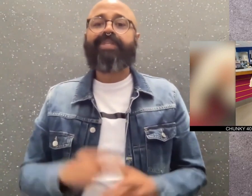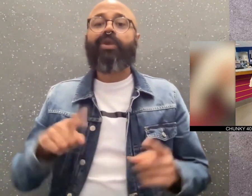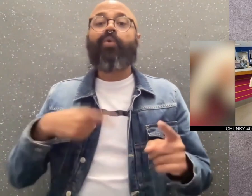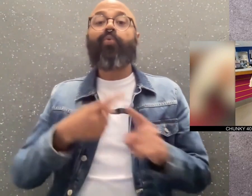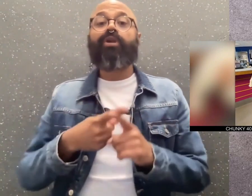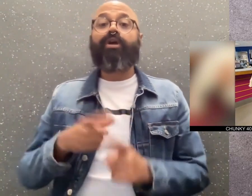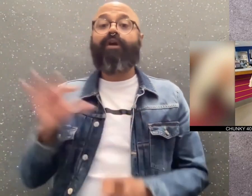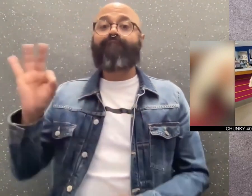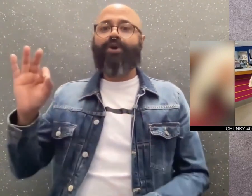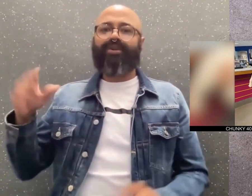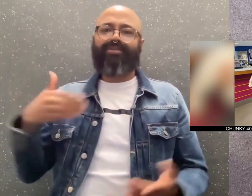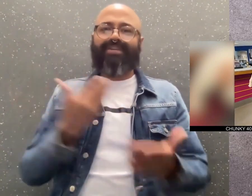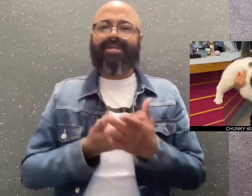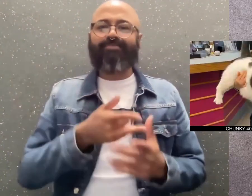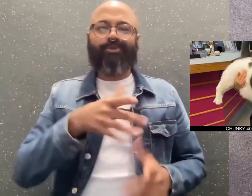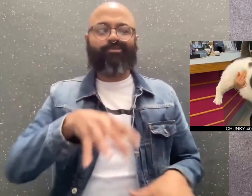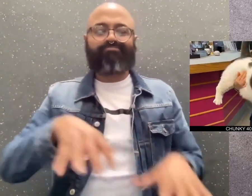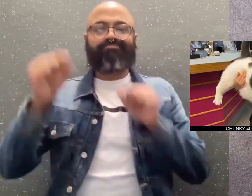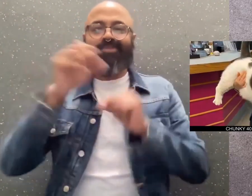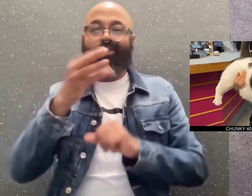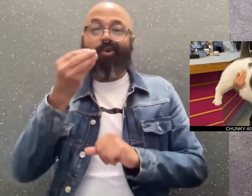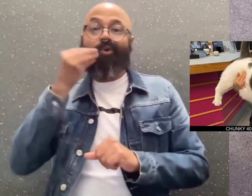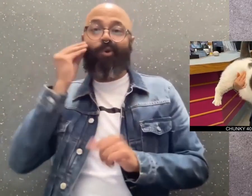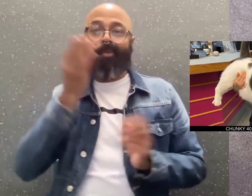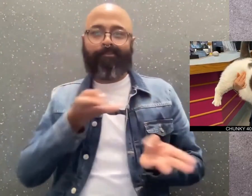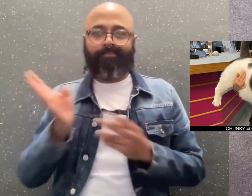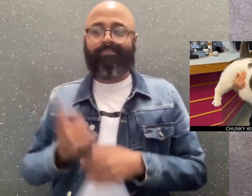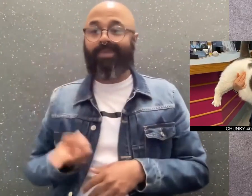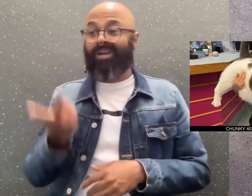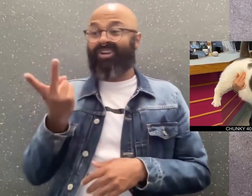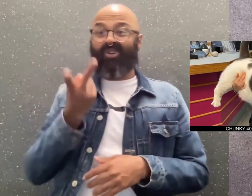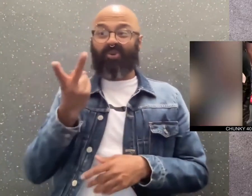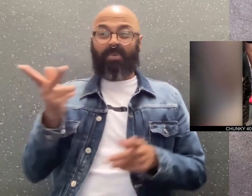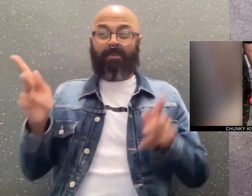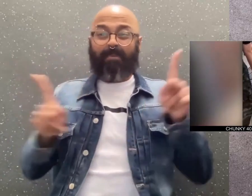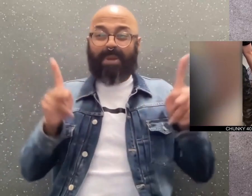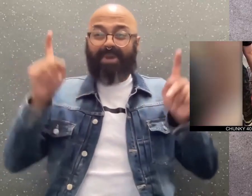When Ford came to take Patches home, two people had to carry his cage.